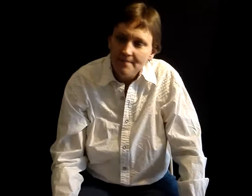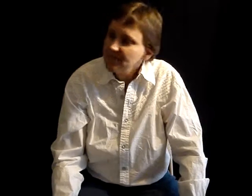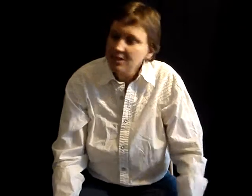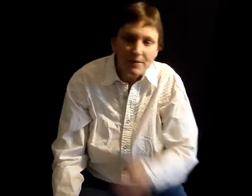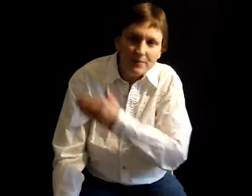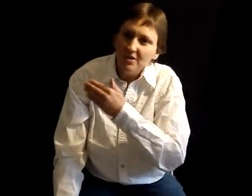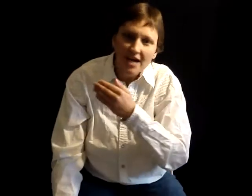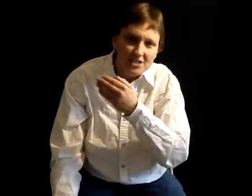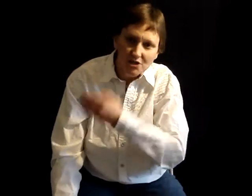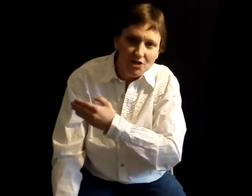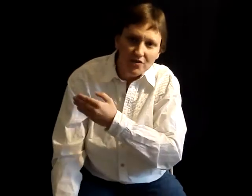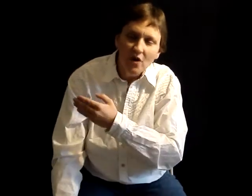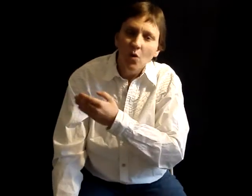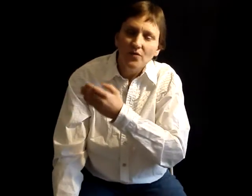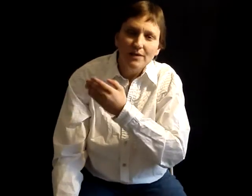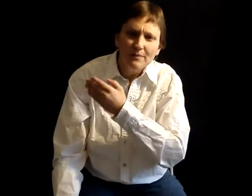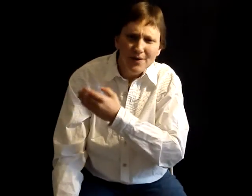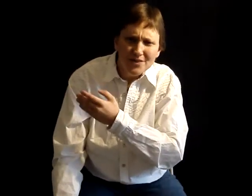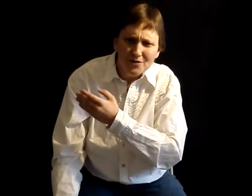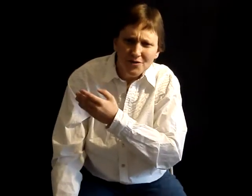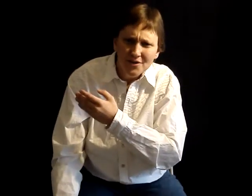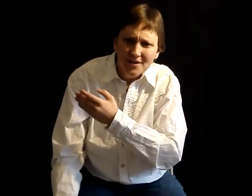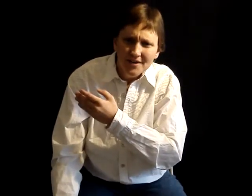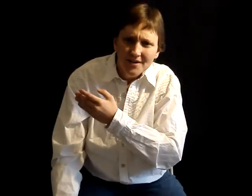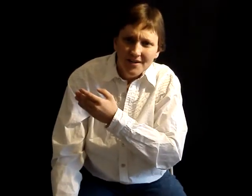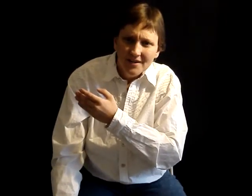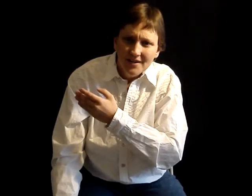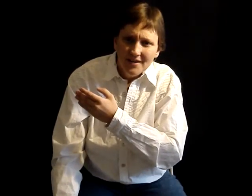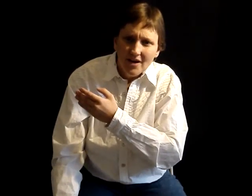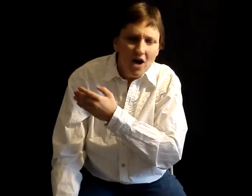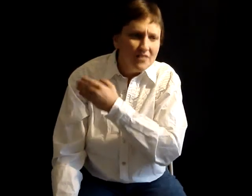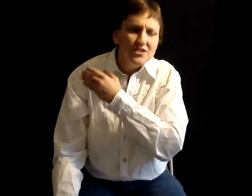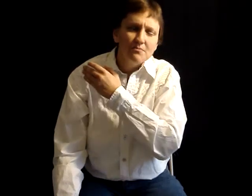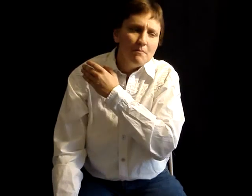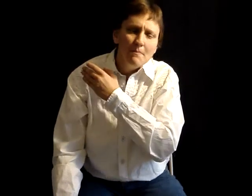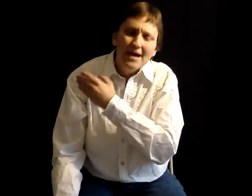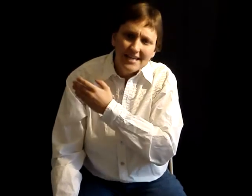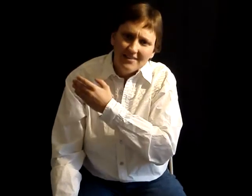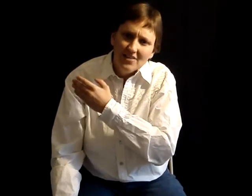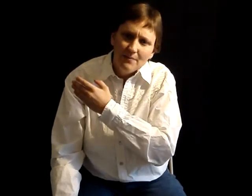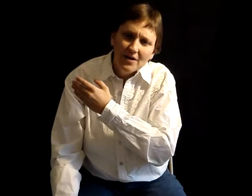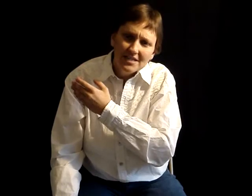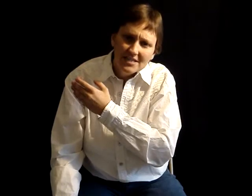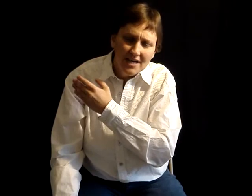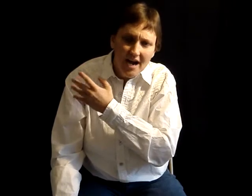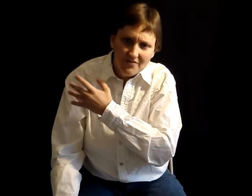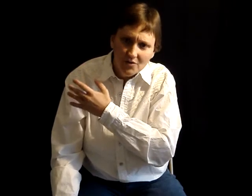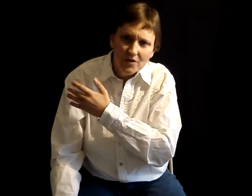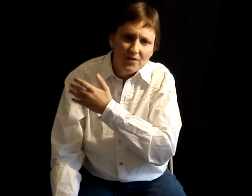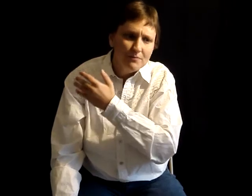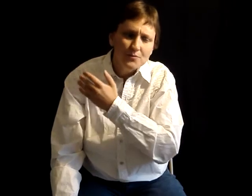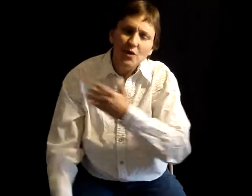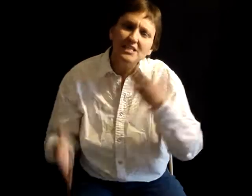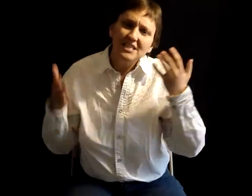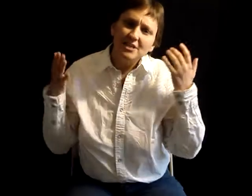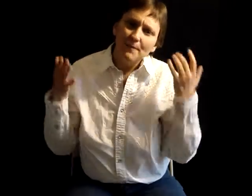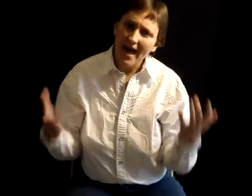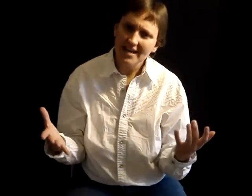These people do not deserve what they've been put through. All of this money that they put into I view it, trusting their patent